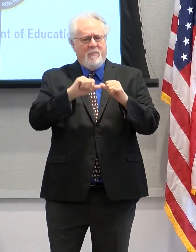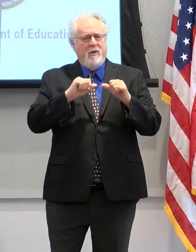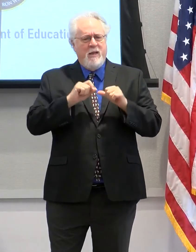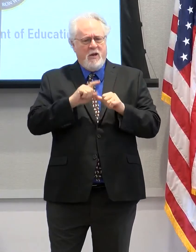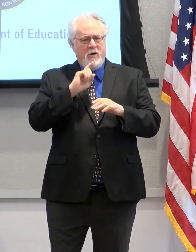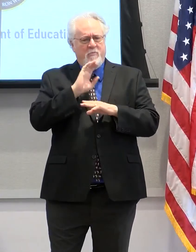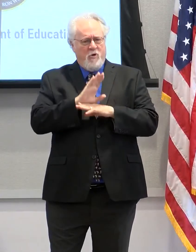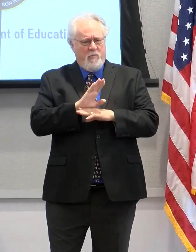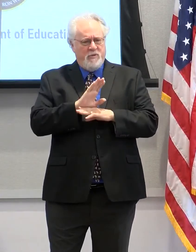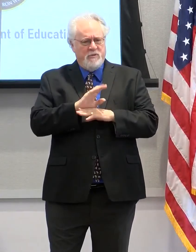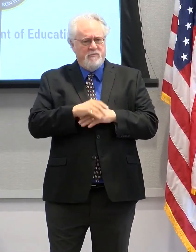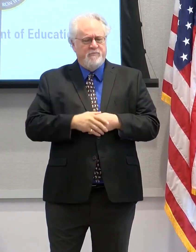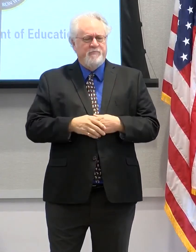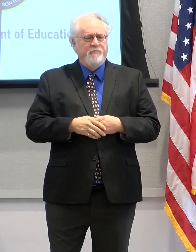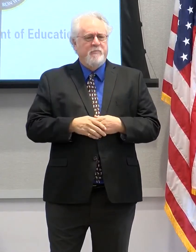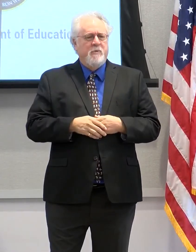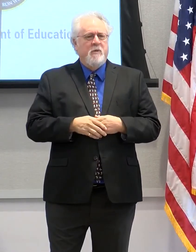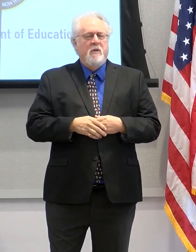Promise?